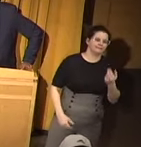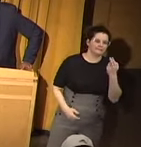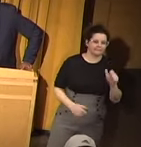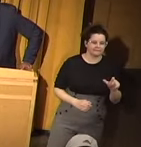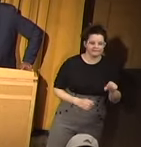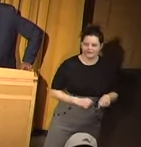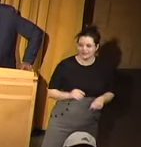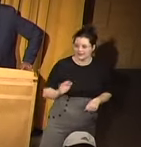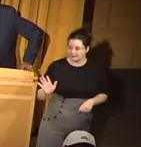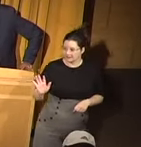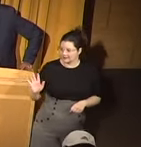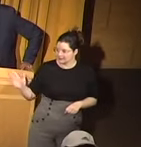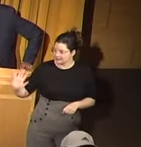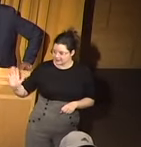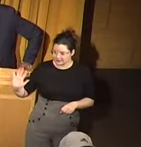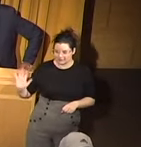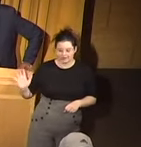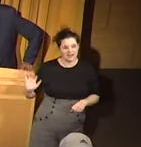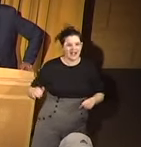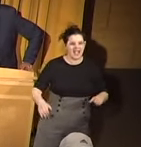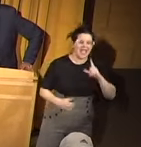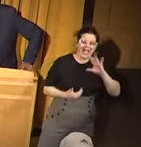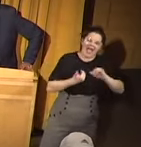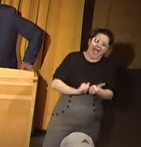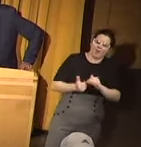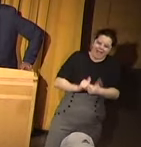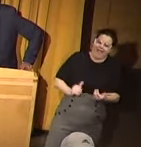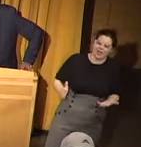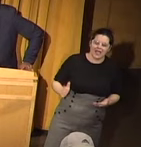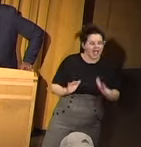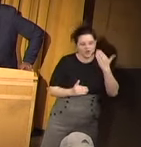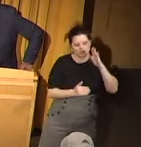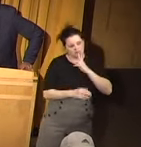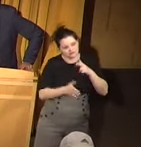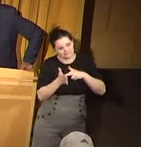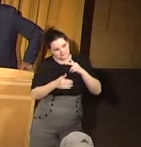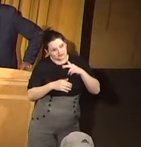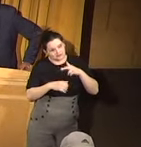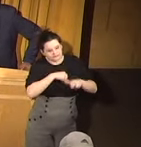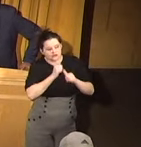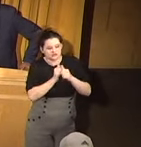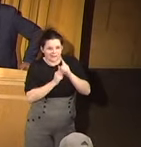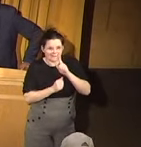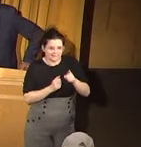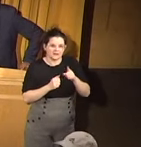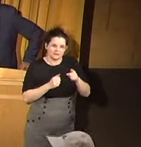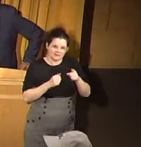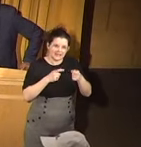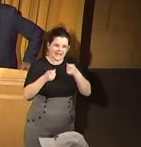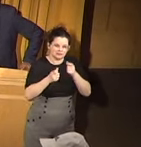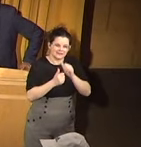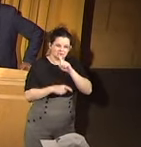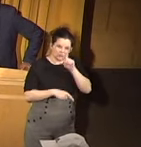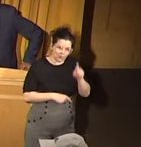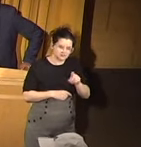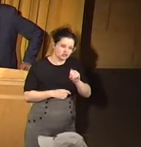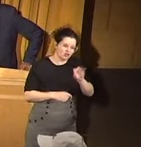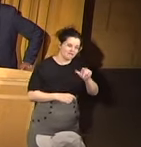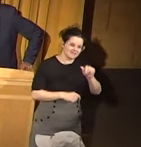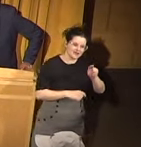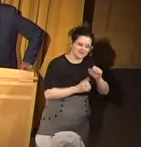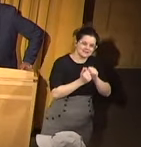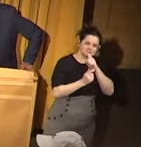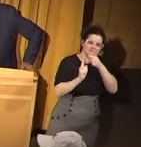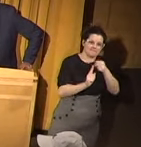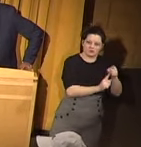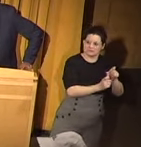Okay. Let him answer. I don't know specifically what you're referring to, but I would gladly, gladly handle that question offline if you can point specifically